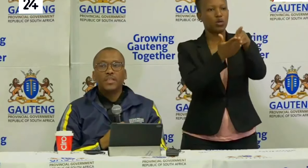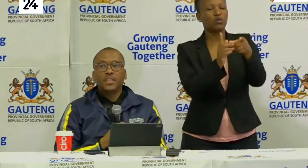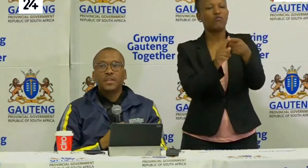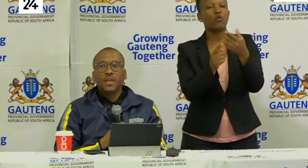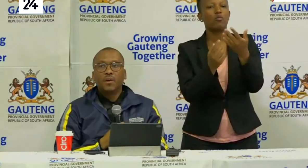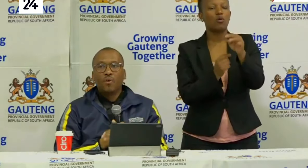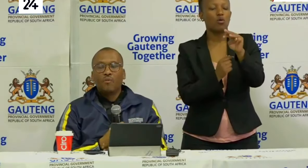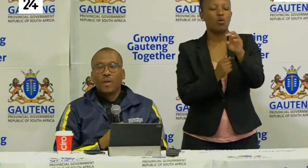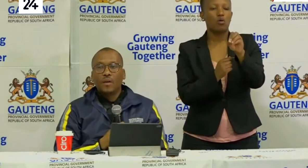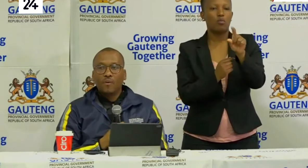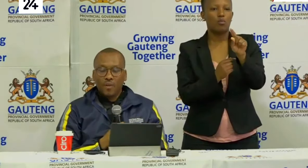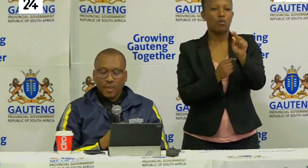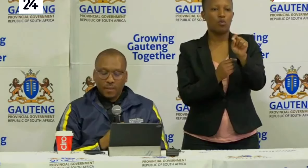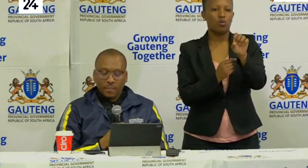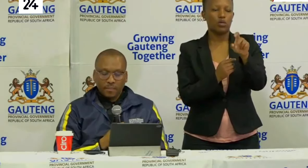Foundation